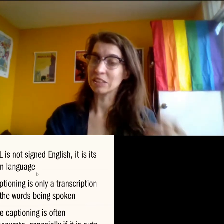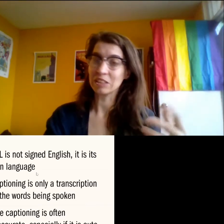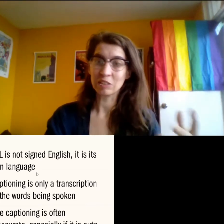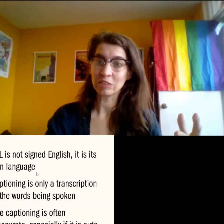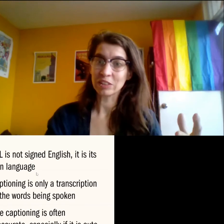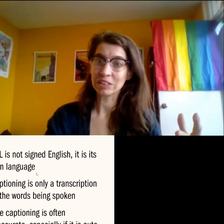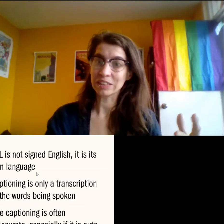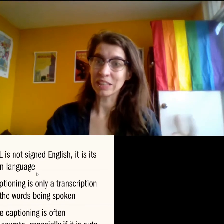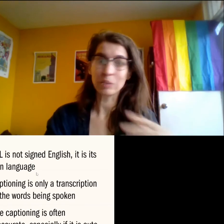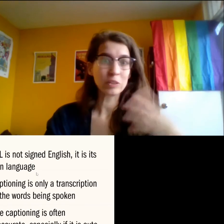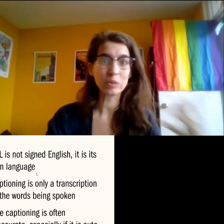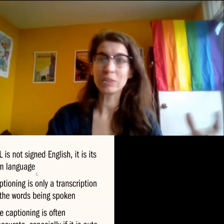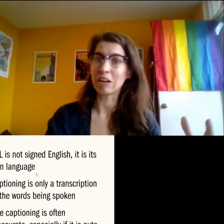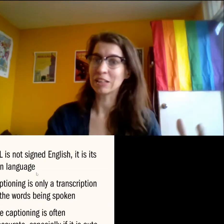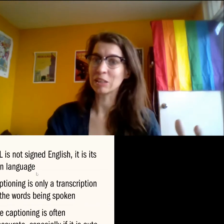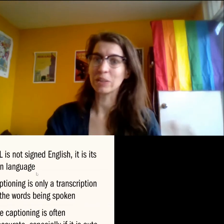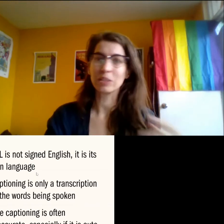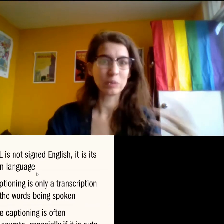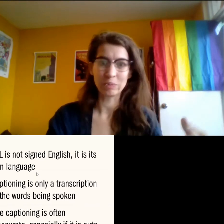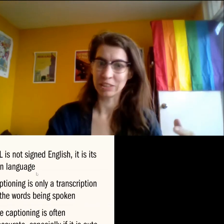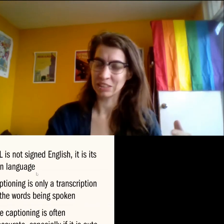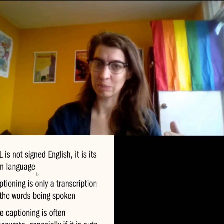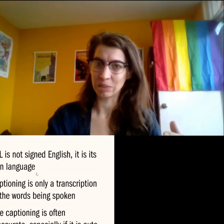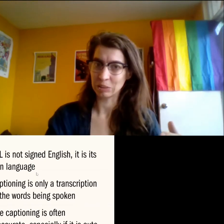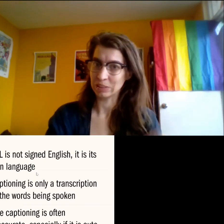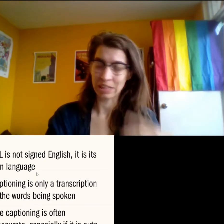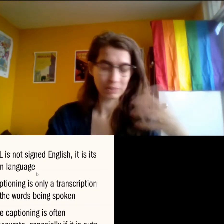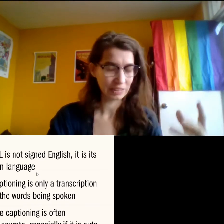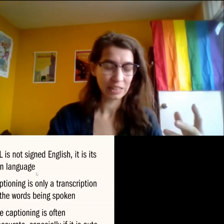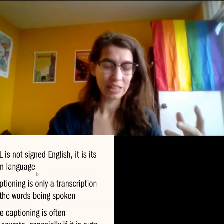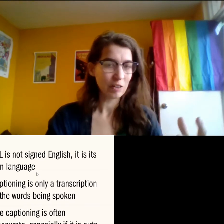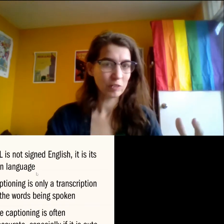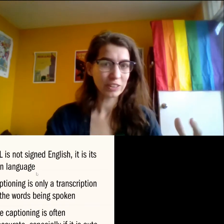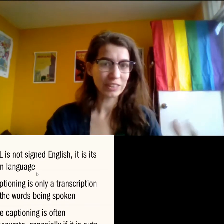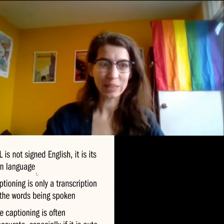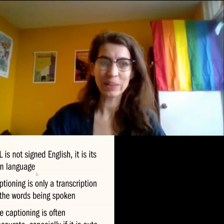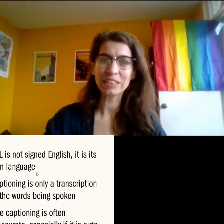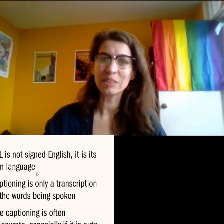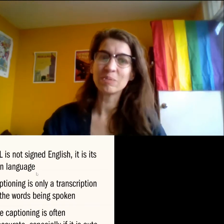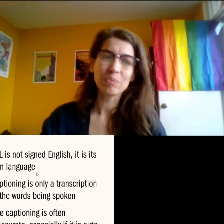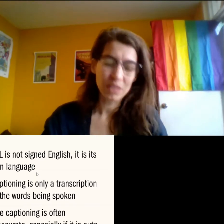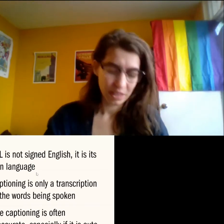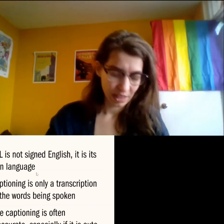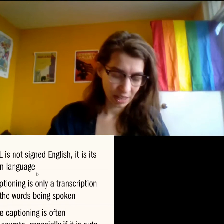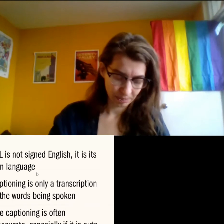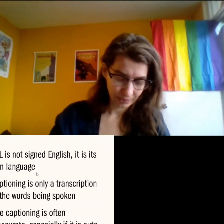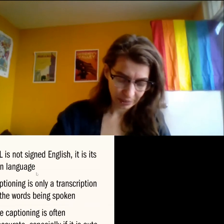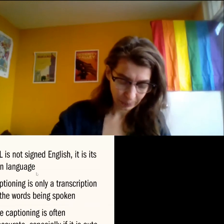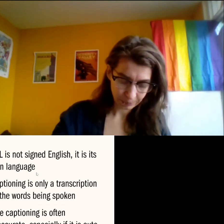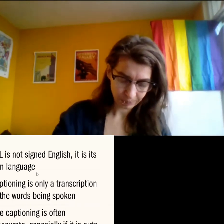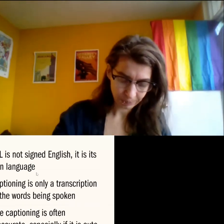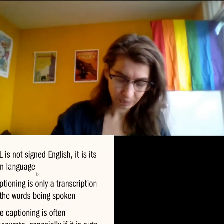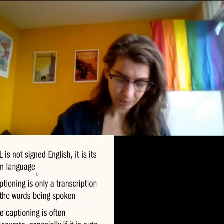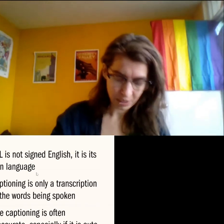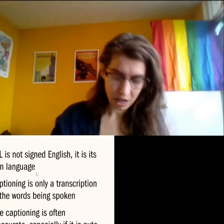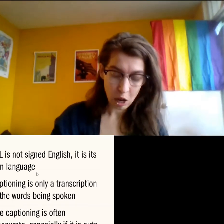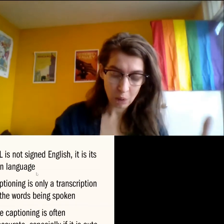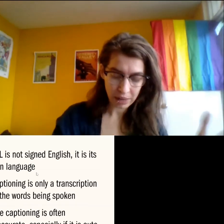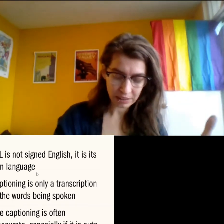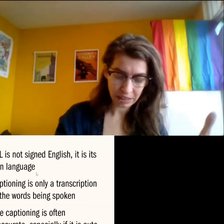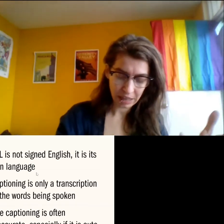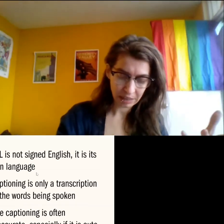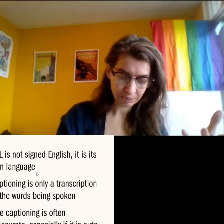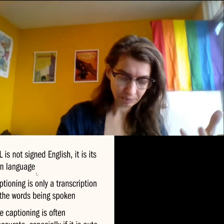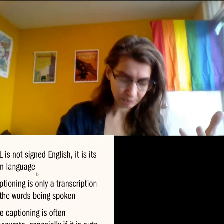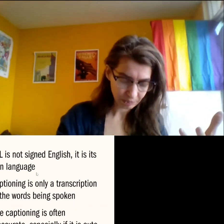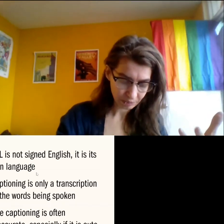language, in their first language. We've been talking about this. We've mentioned it multiple times. First language. Um, so, oh,